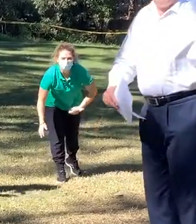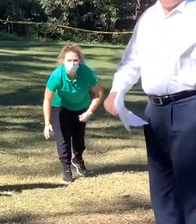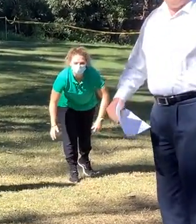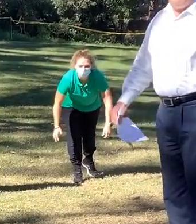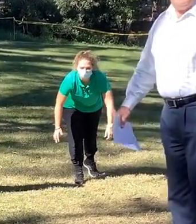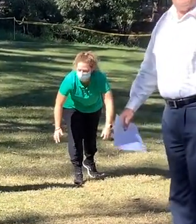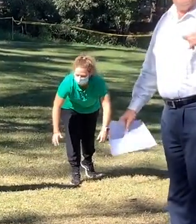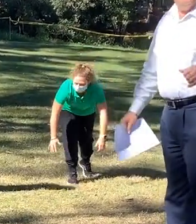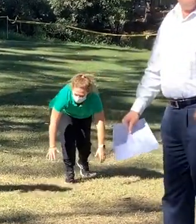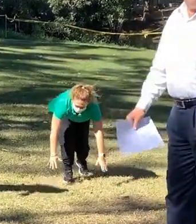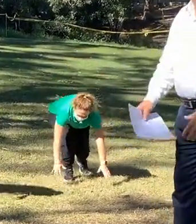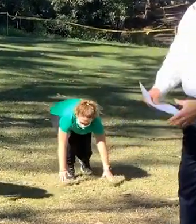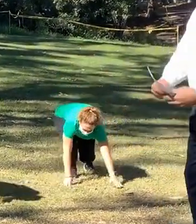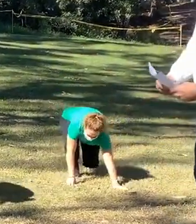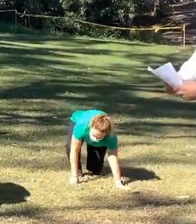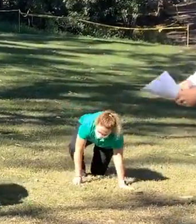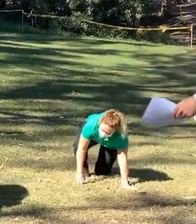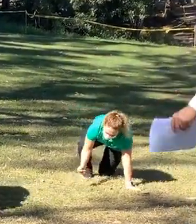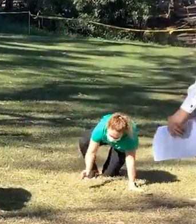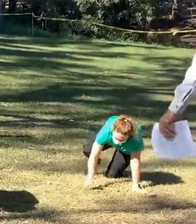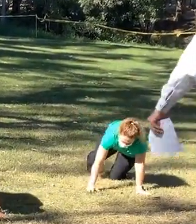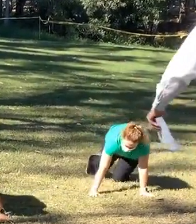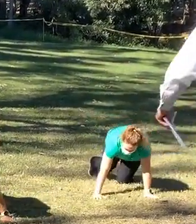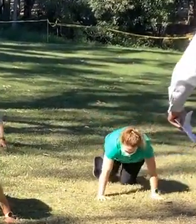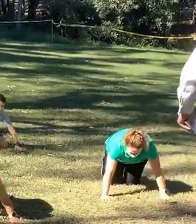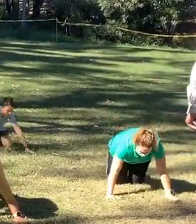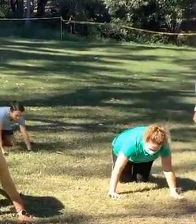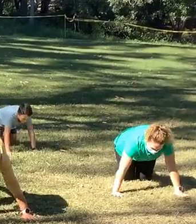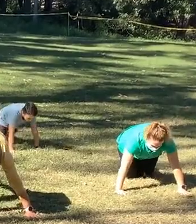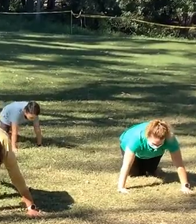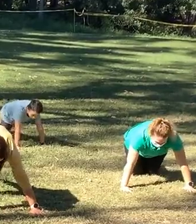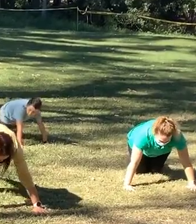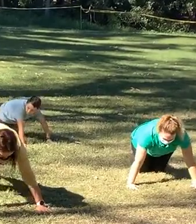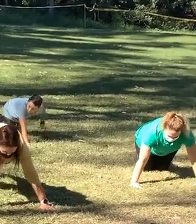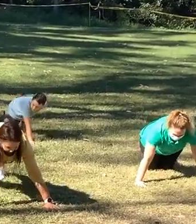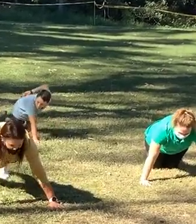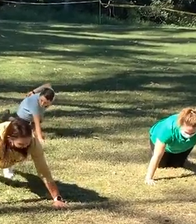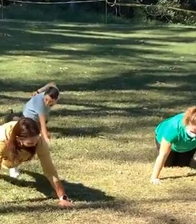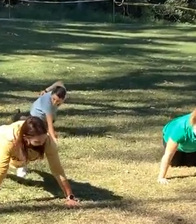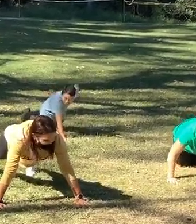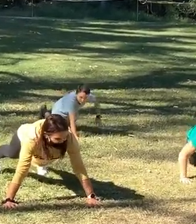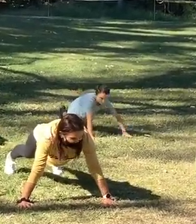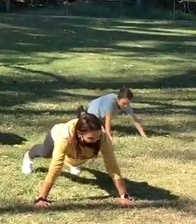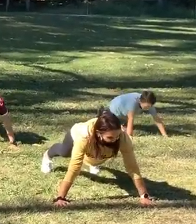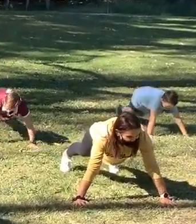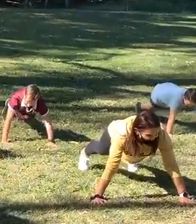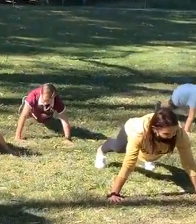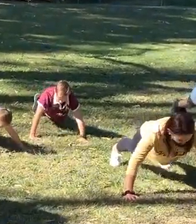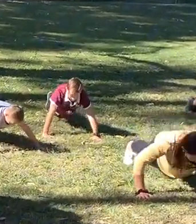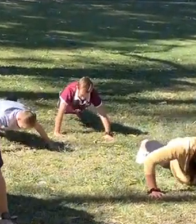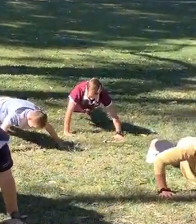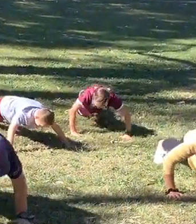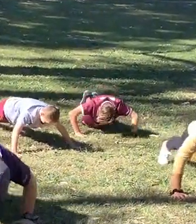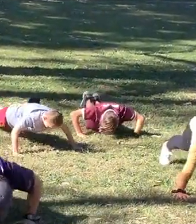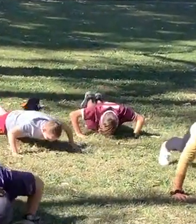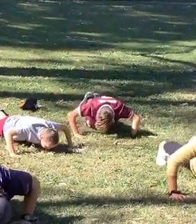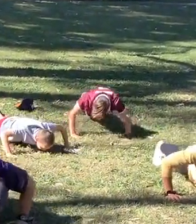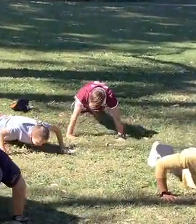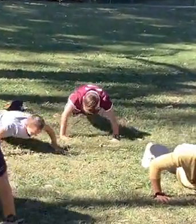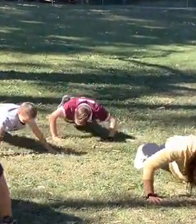an audience over on the back there, so we'll get them to do a bit of a count. We're ready? In the back you count with me. Ready? One,